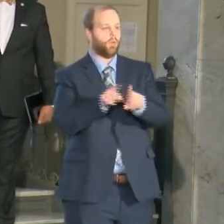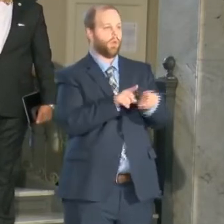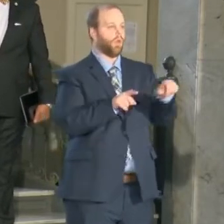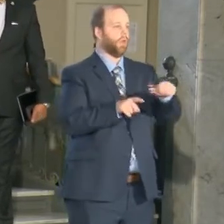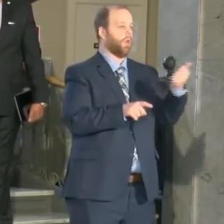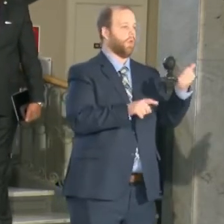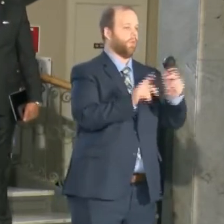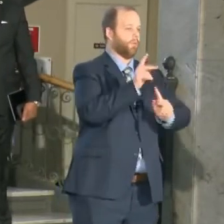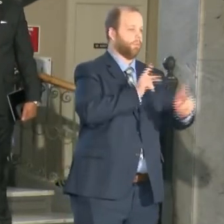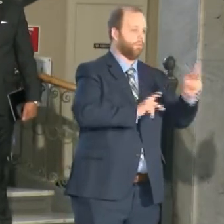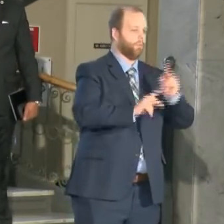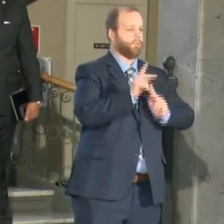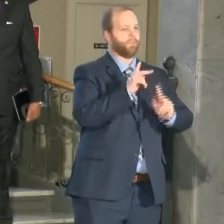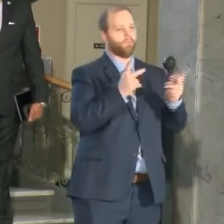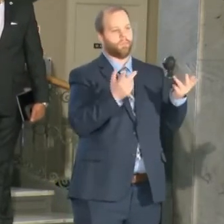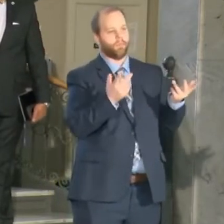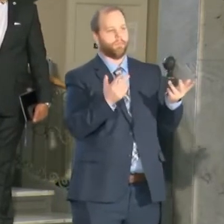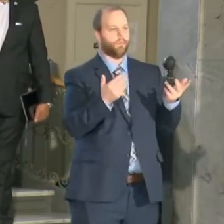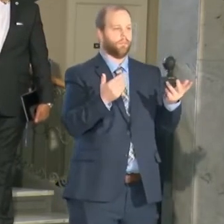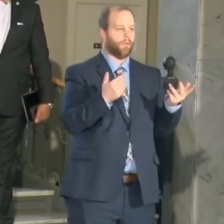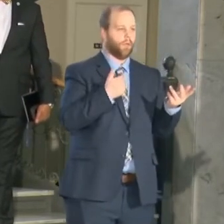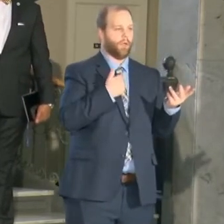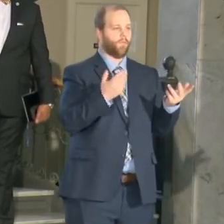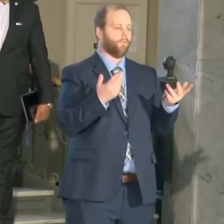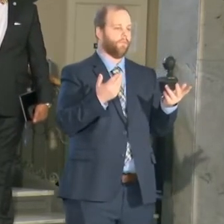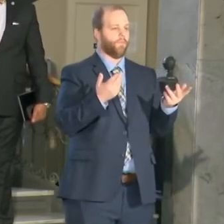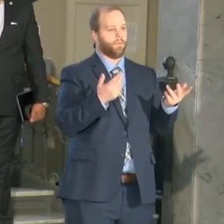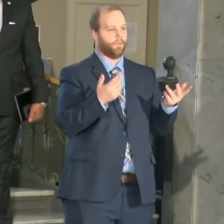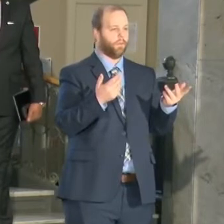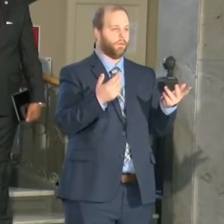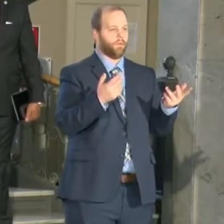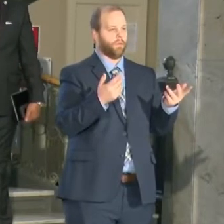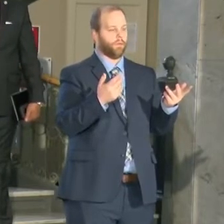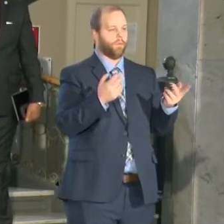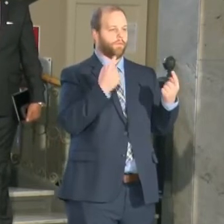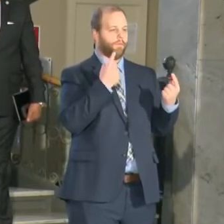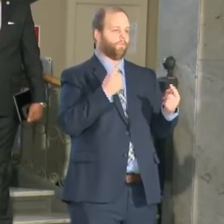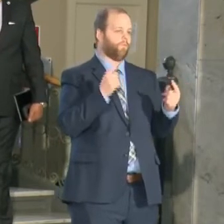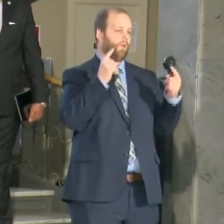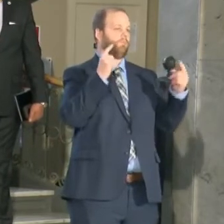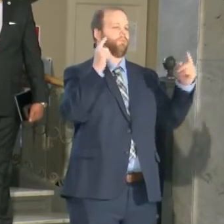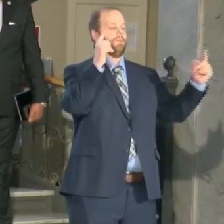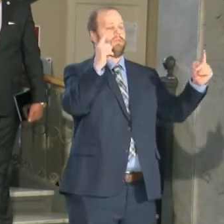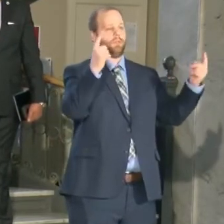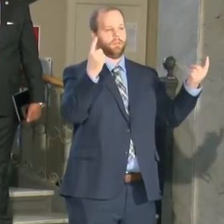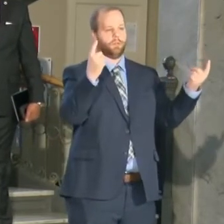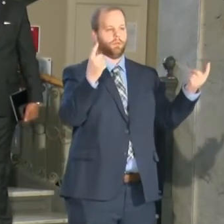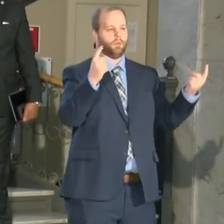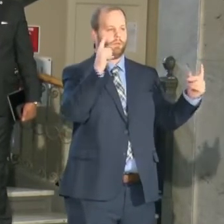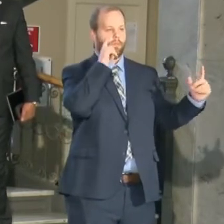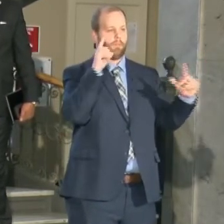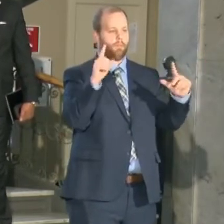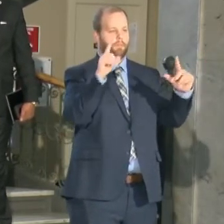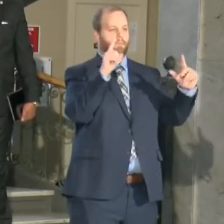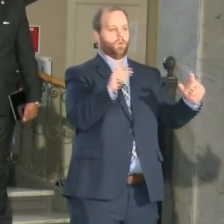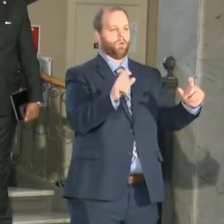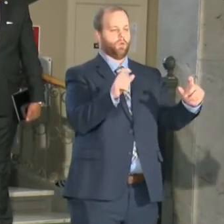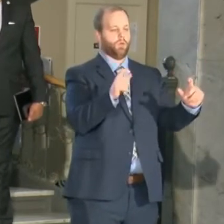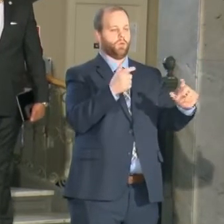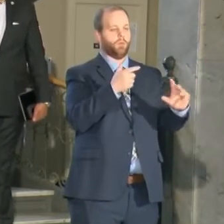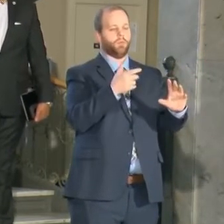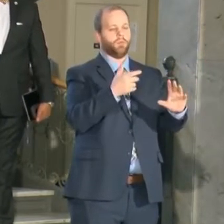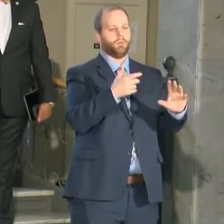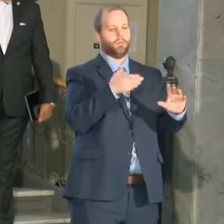to do a historical photo shot in front of Central High School showing the women of this police department and the